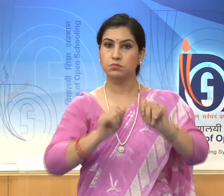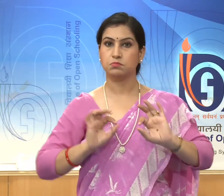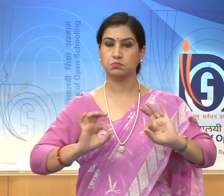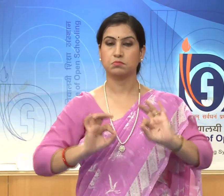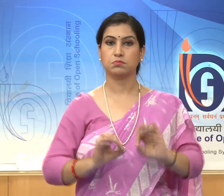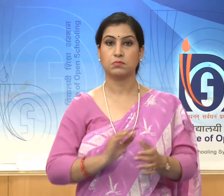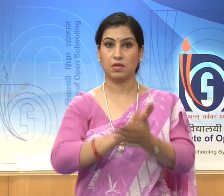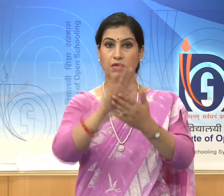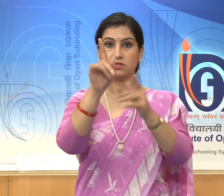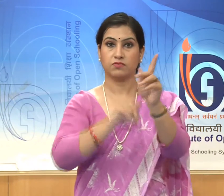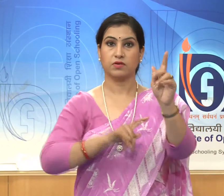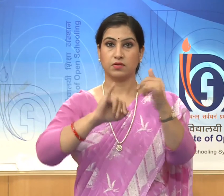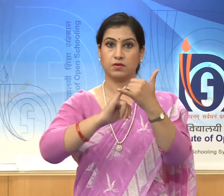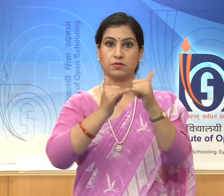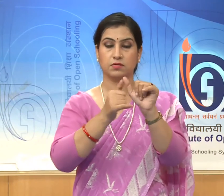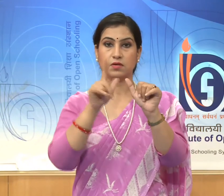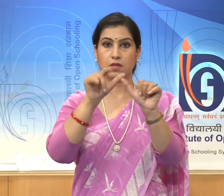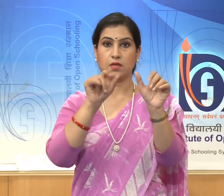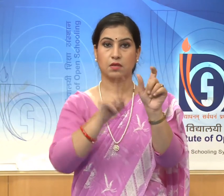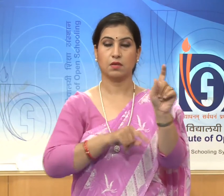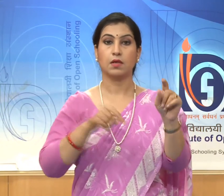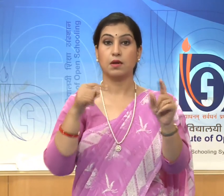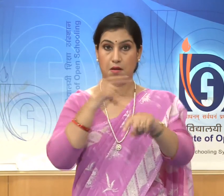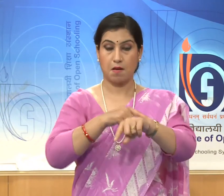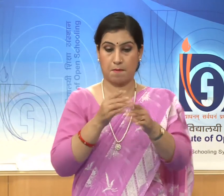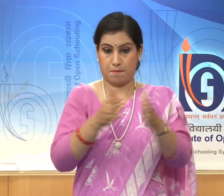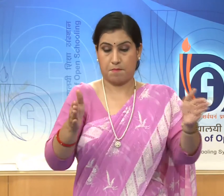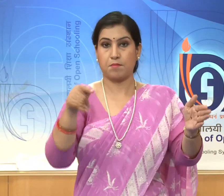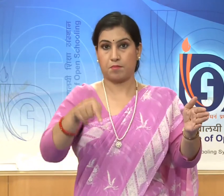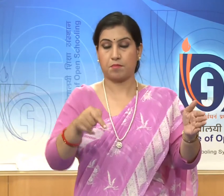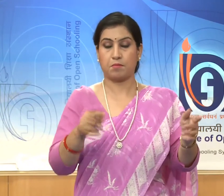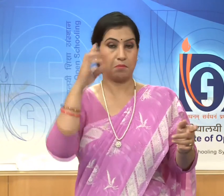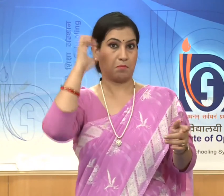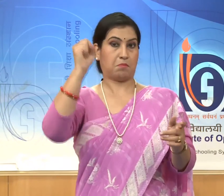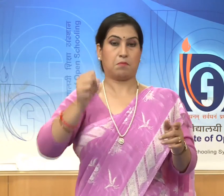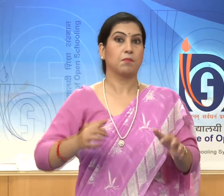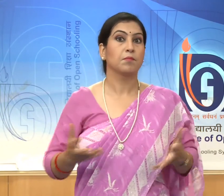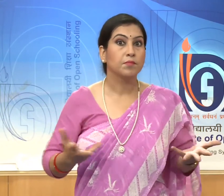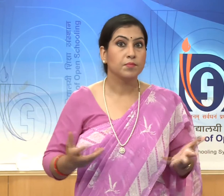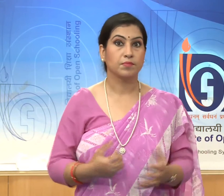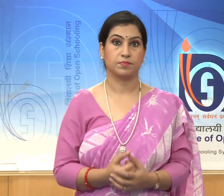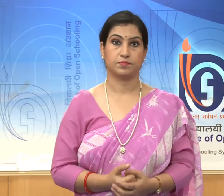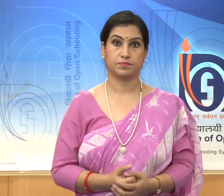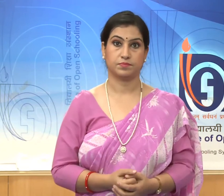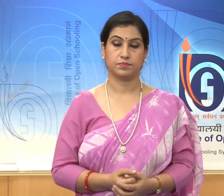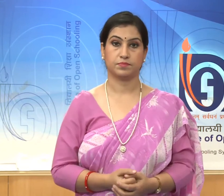Haisalas period is remembered for the stone